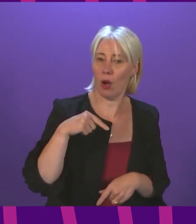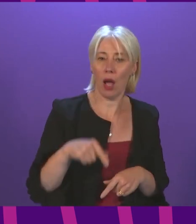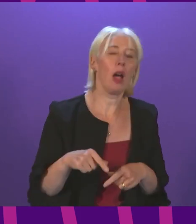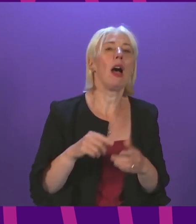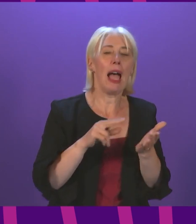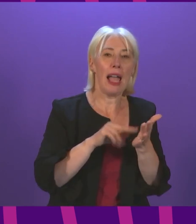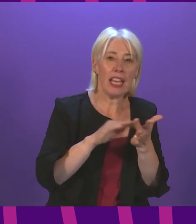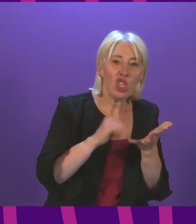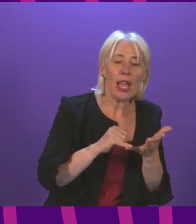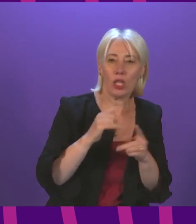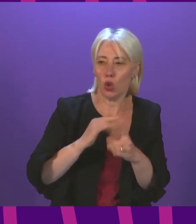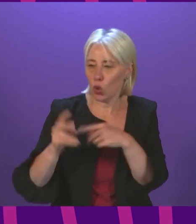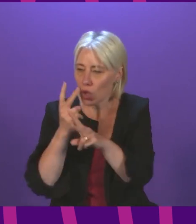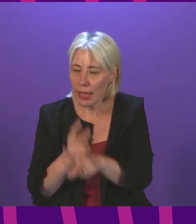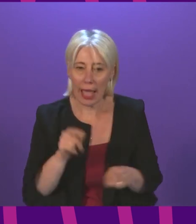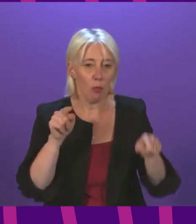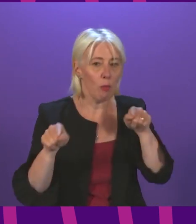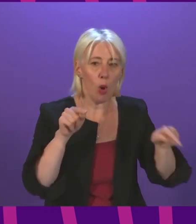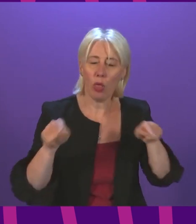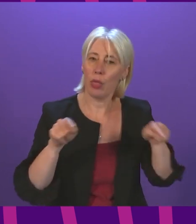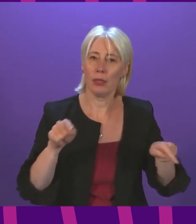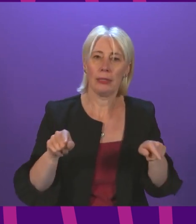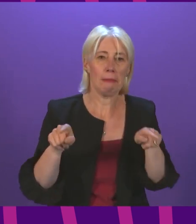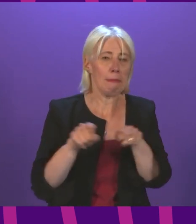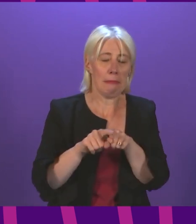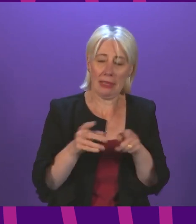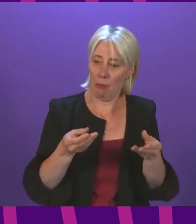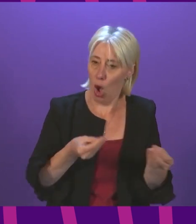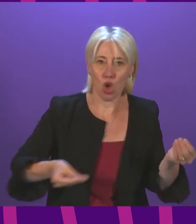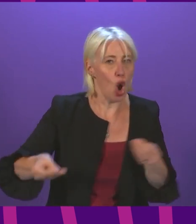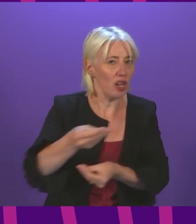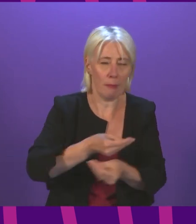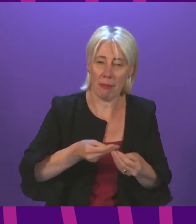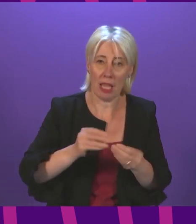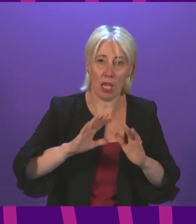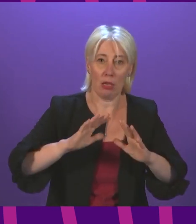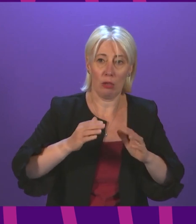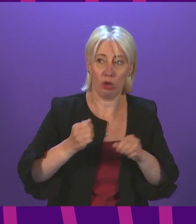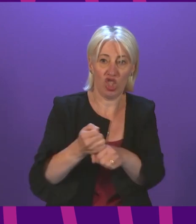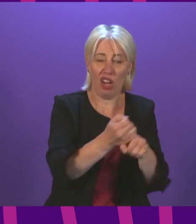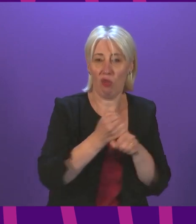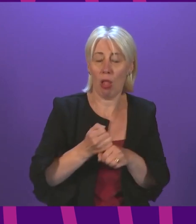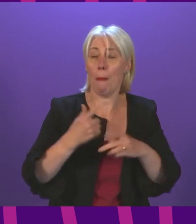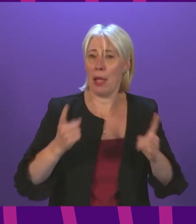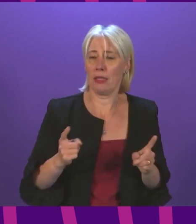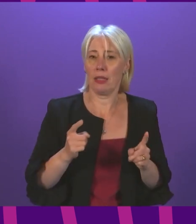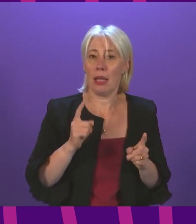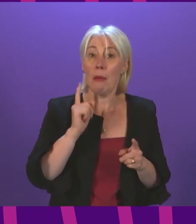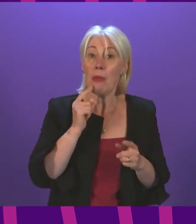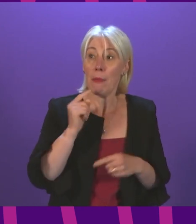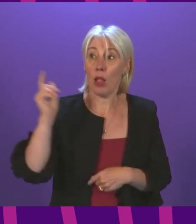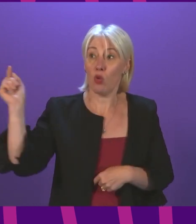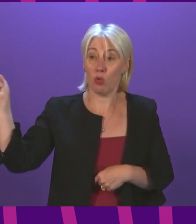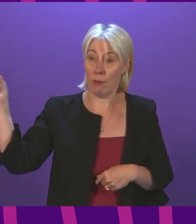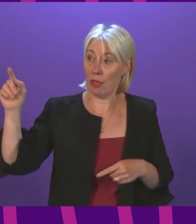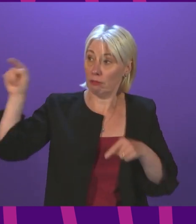both the nhs and social care just as across the economy more generally many people who came to